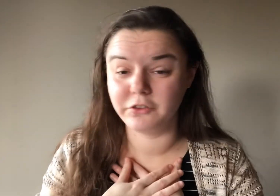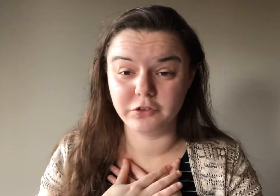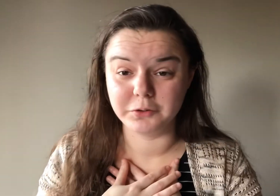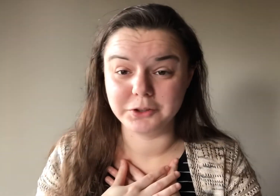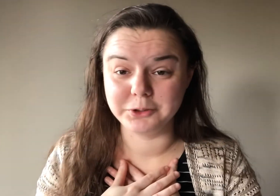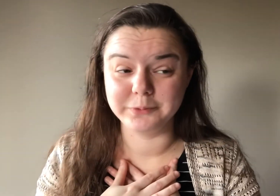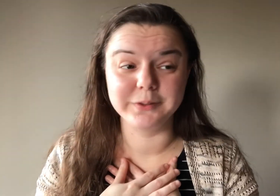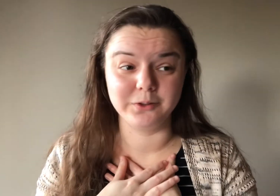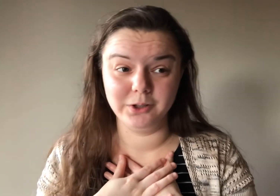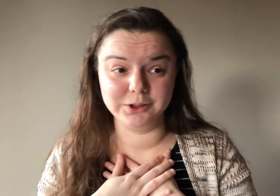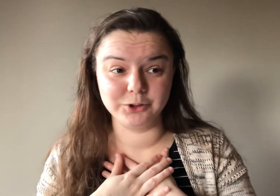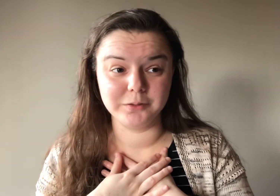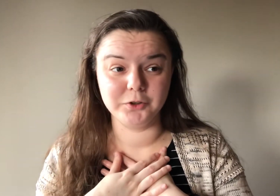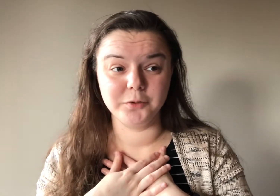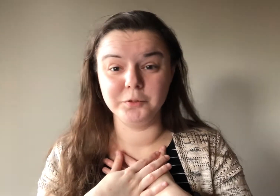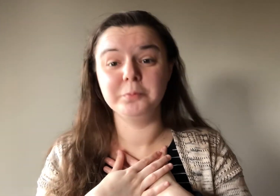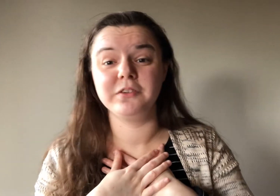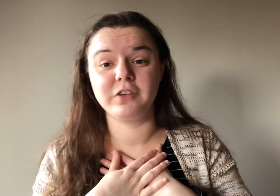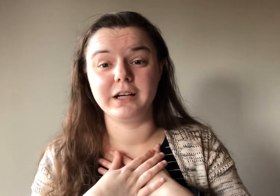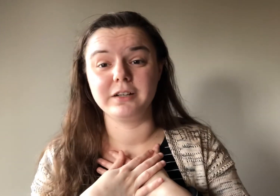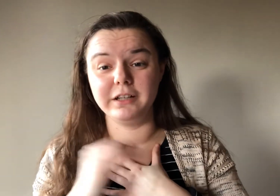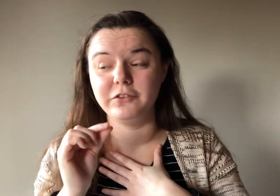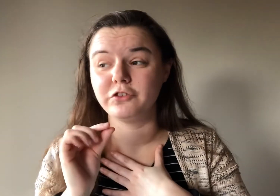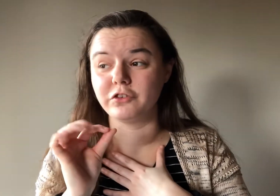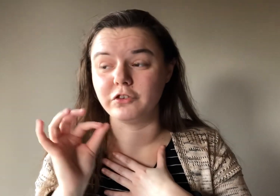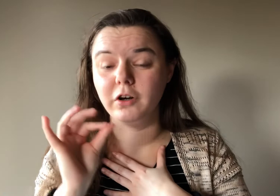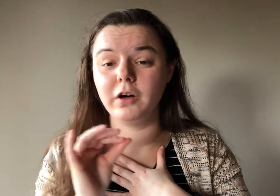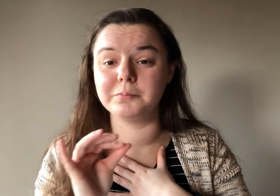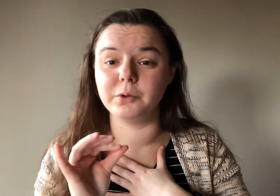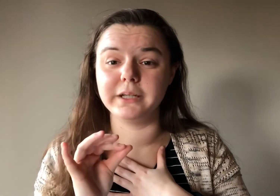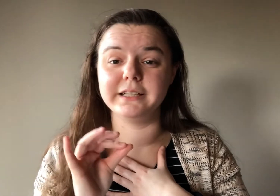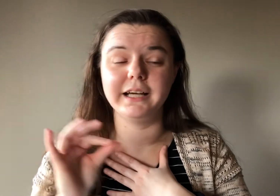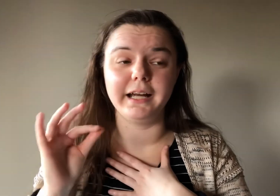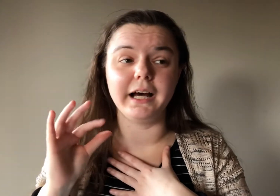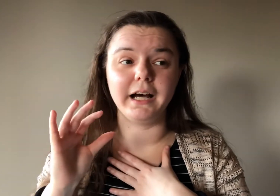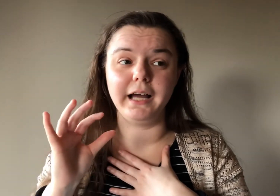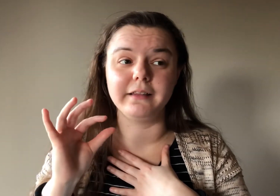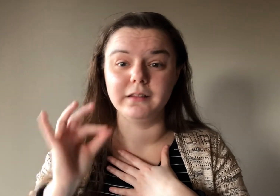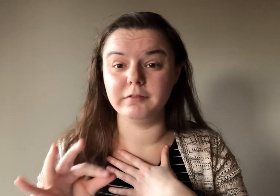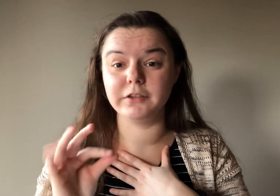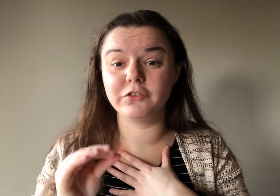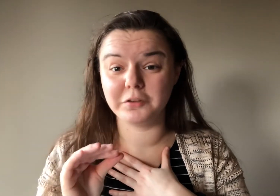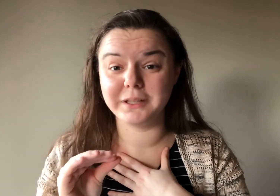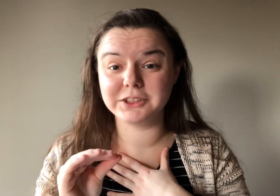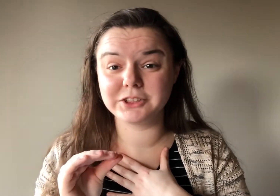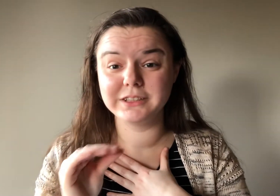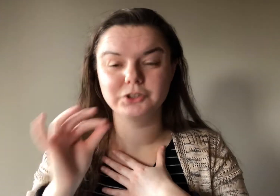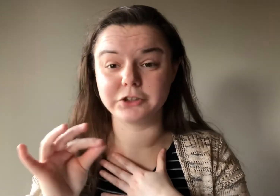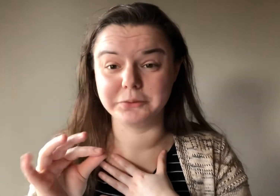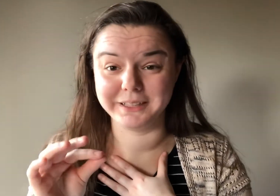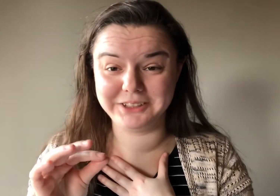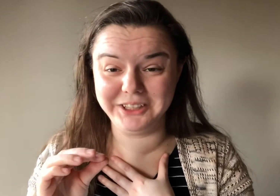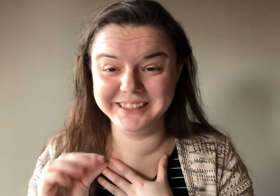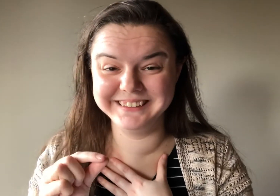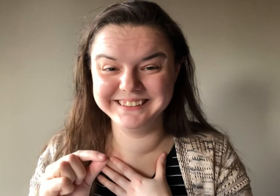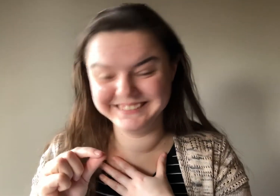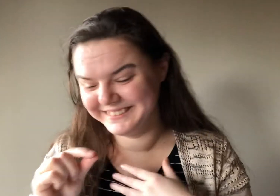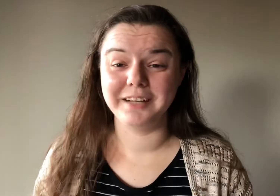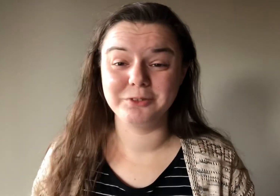it's so cute. They're all adorable. Moonbin's hair is just on point and I love it so much. So, so much. I've